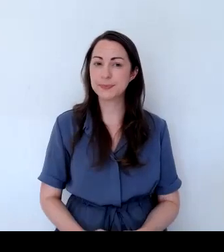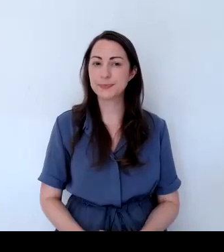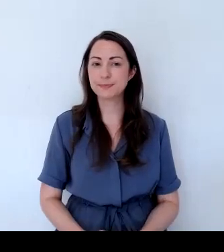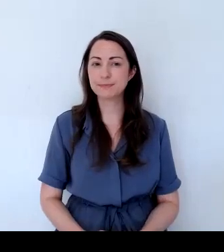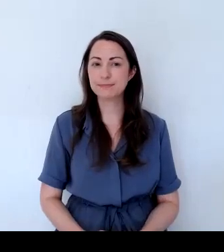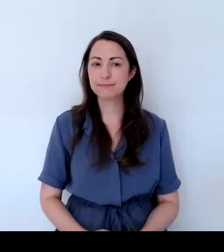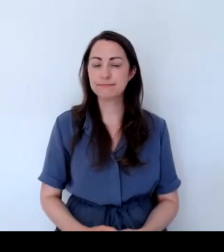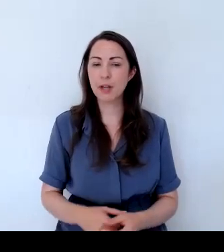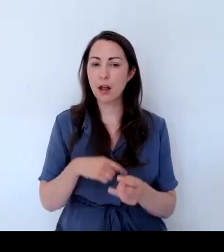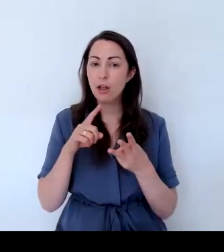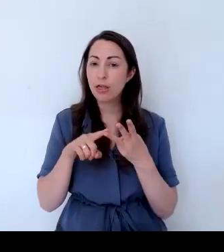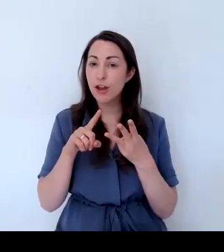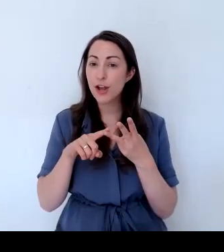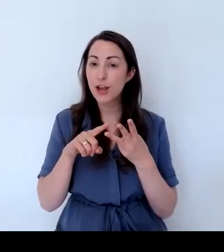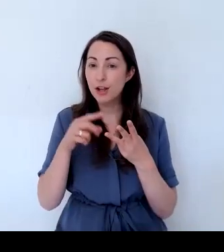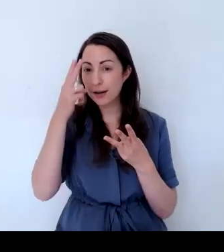And magenta.